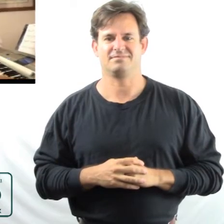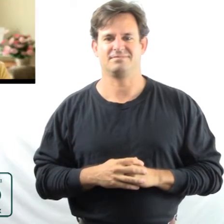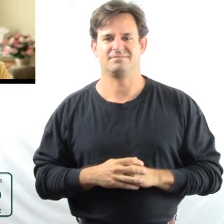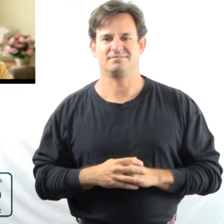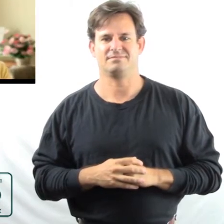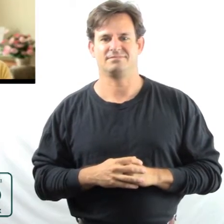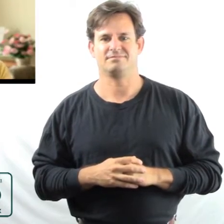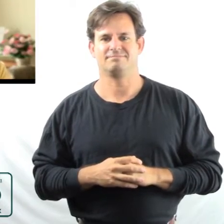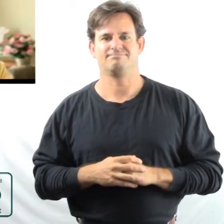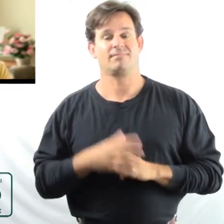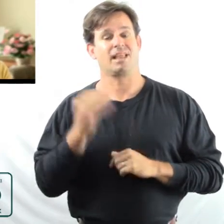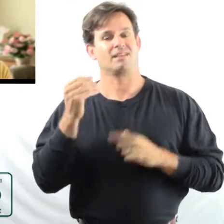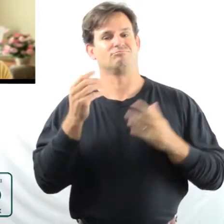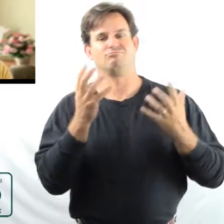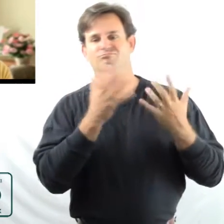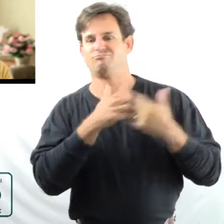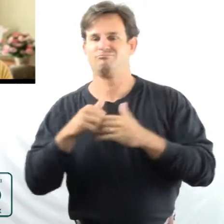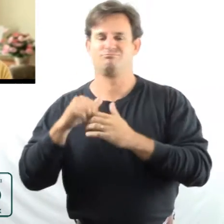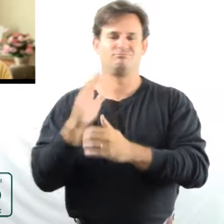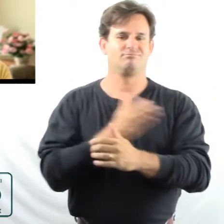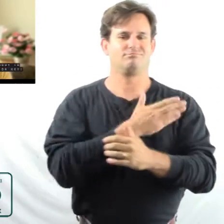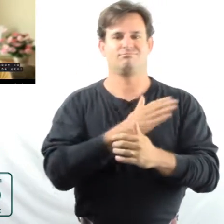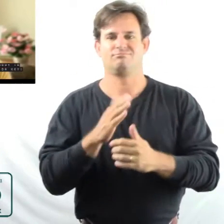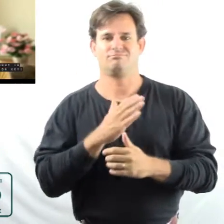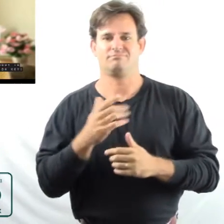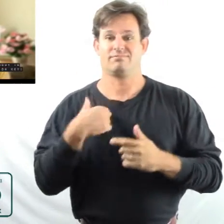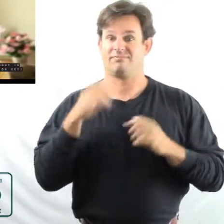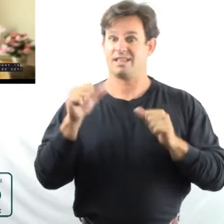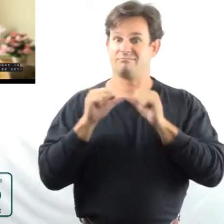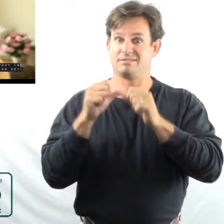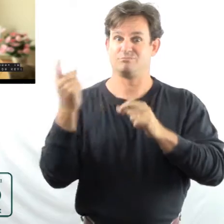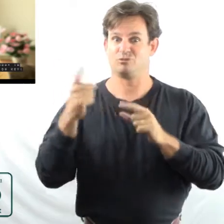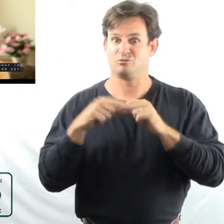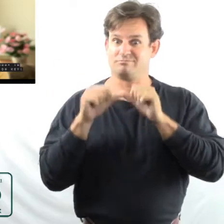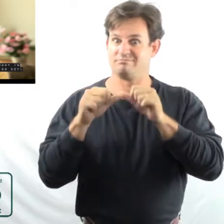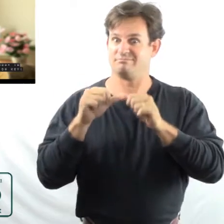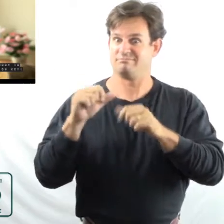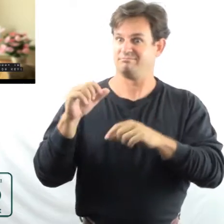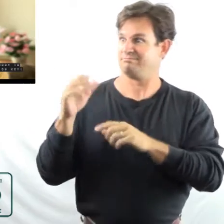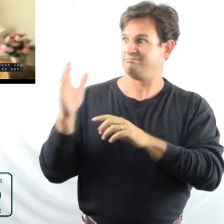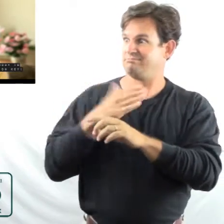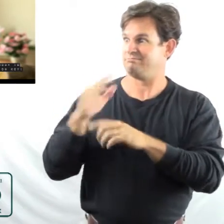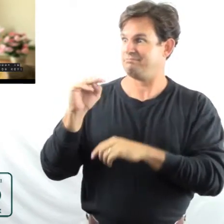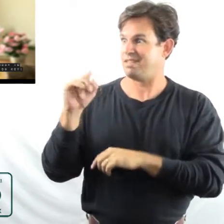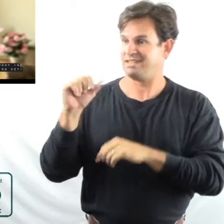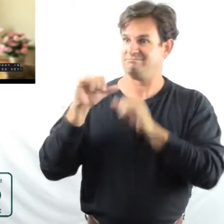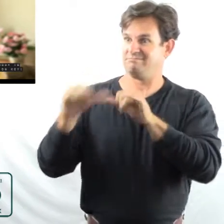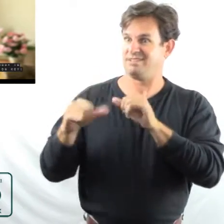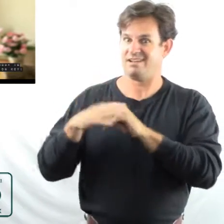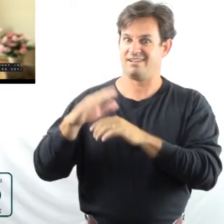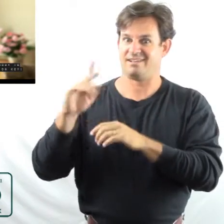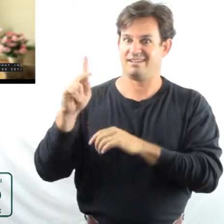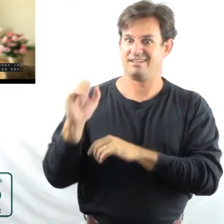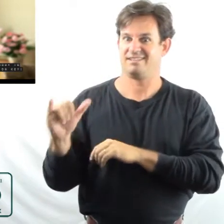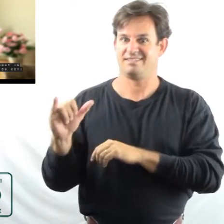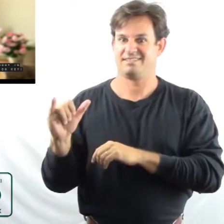And harmonizing, I love to harmonize. If I could just get somebody to sing the melody and stay on key,